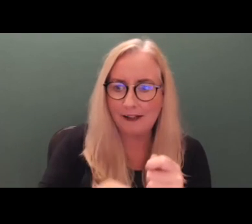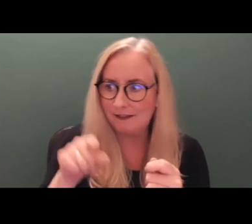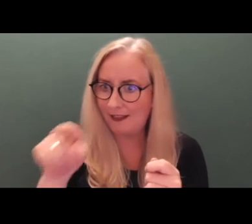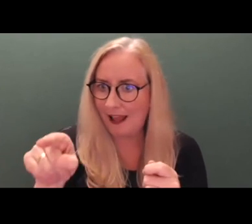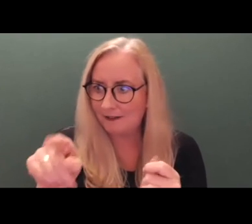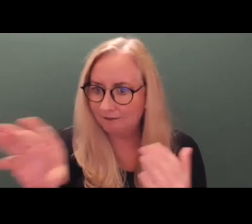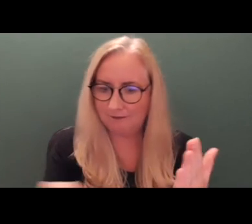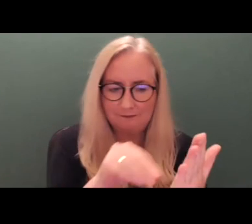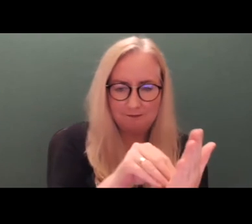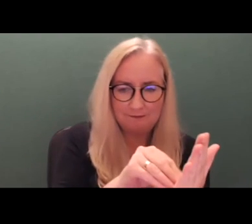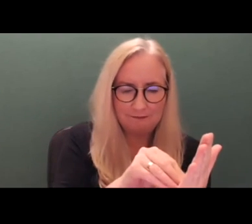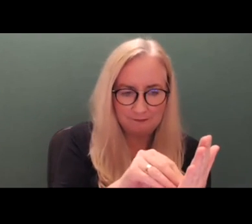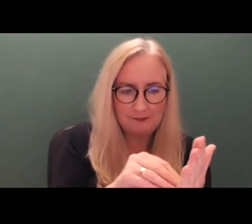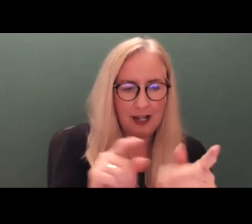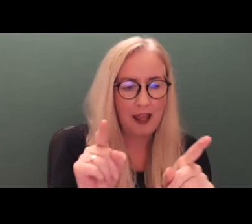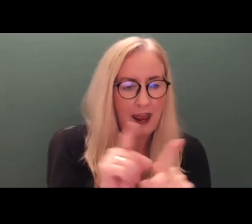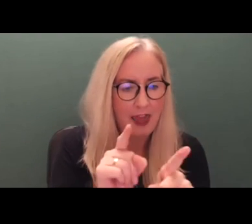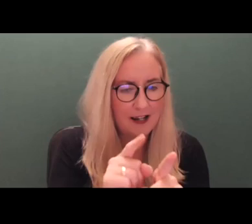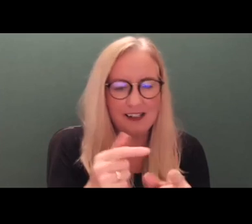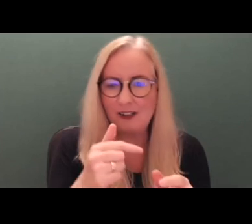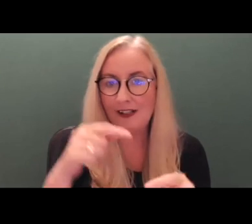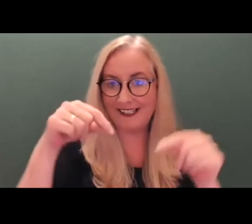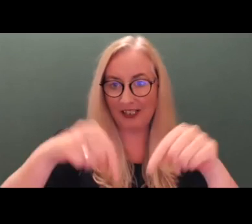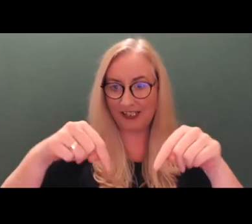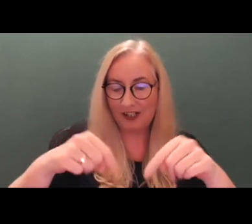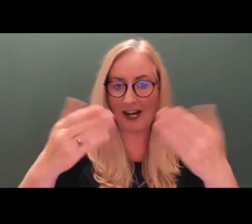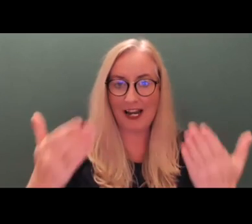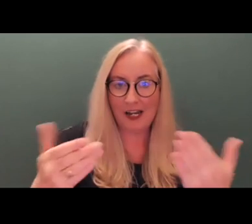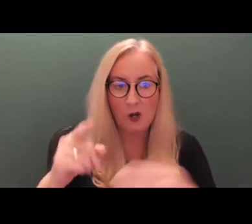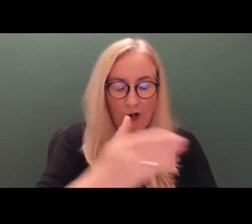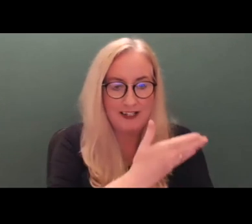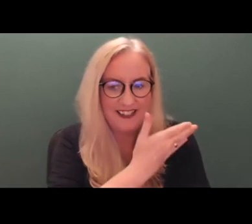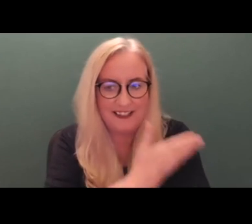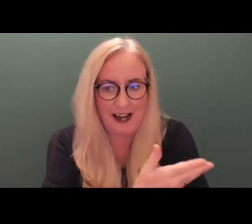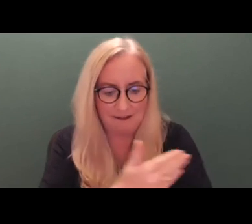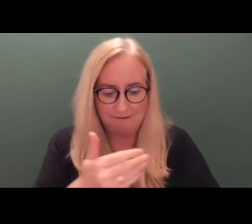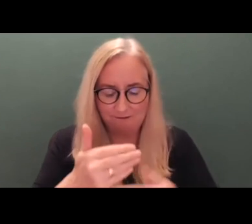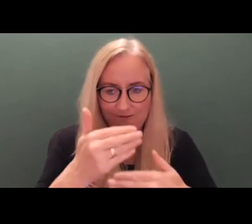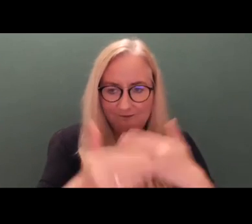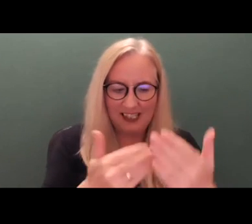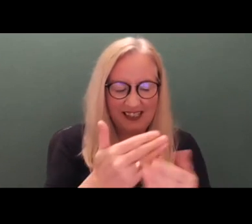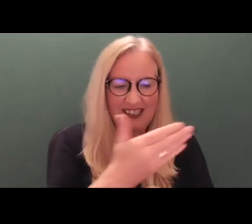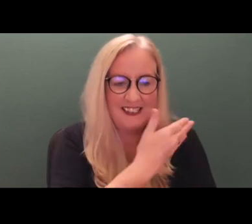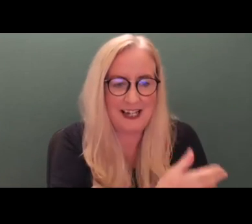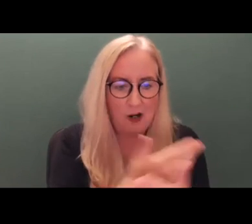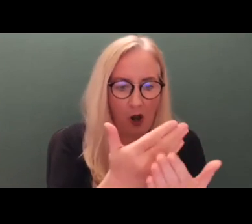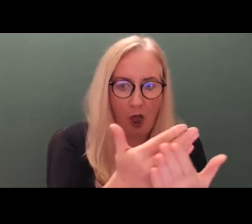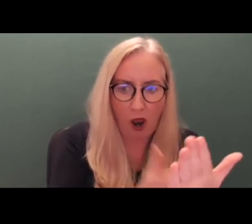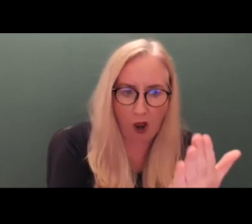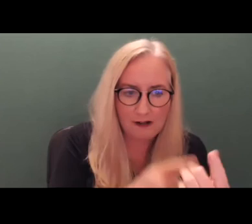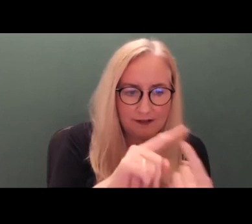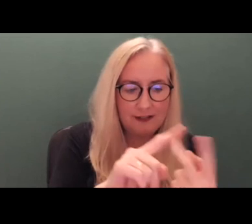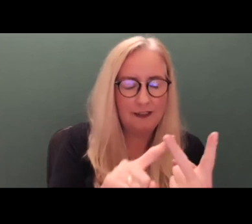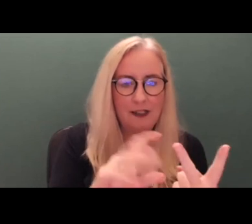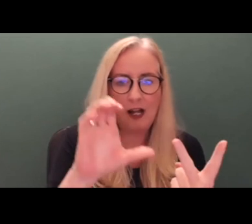But being super aware that it's just the beginning of the beginning of the picture passing the law. So beginning of a picture passing a code of